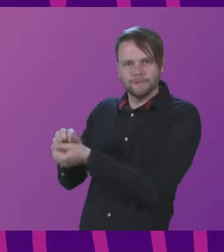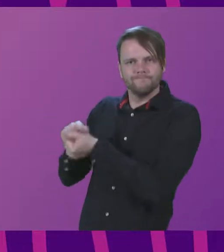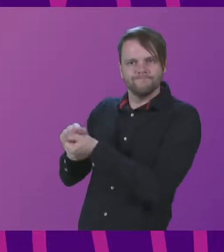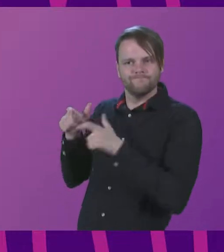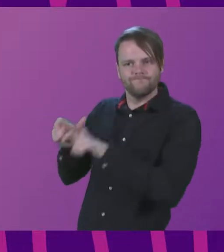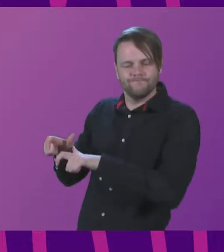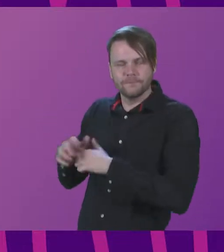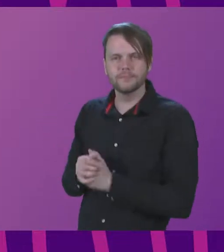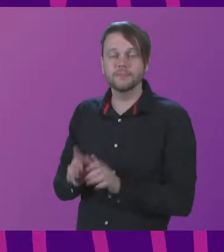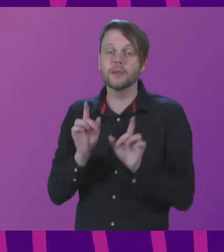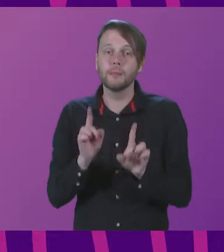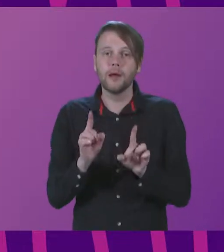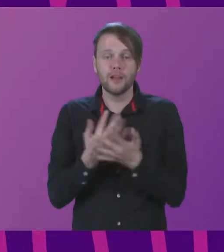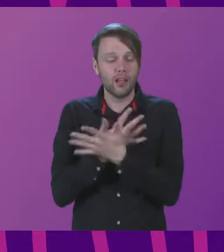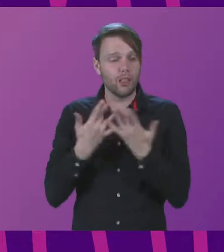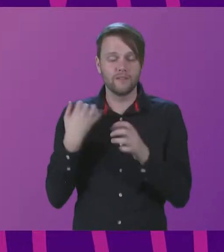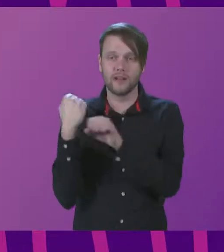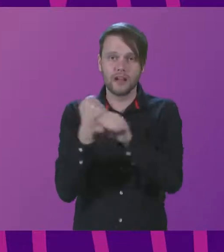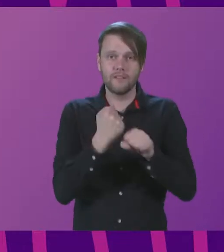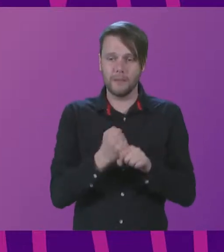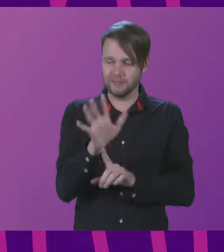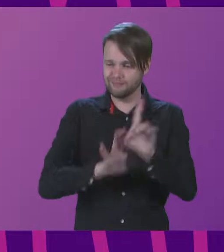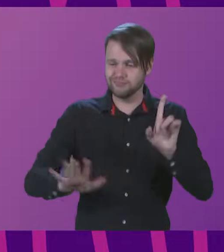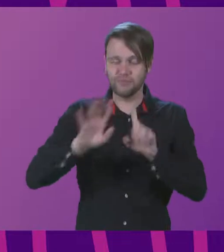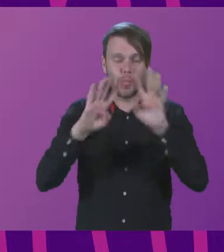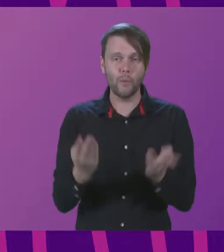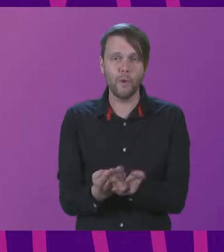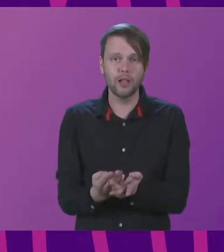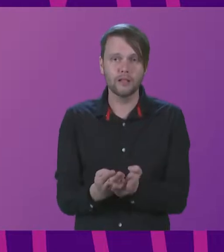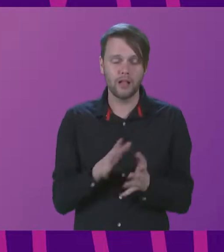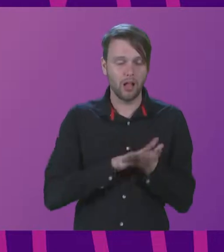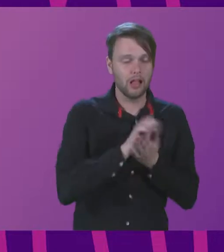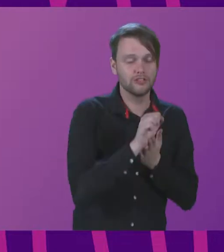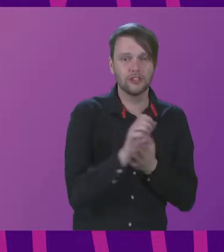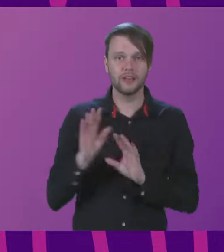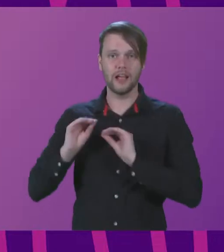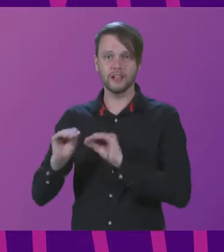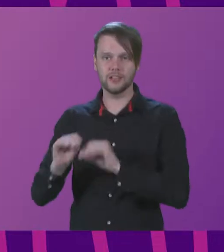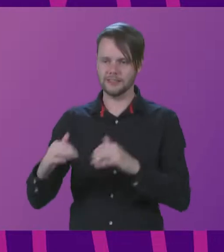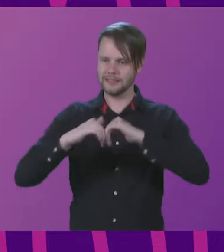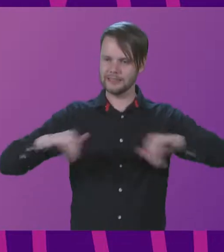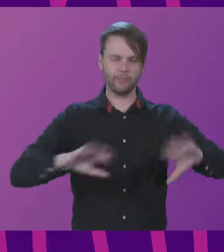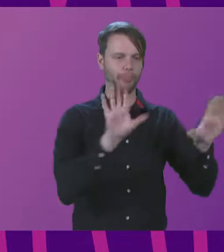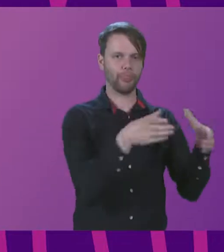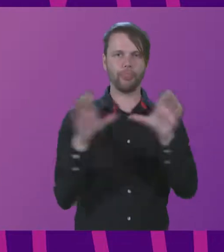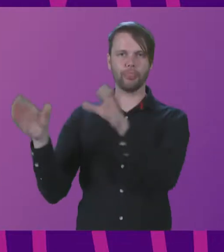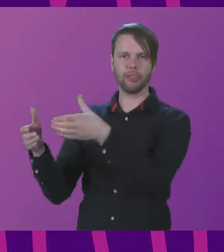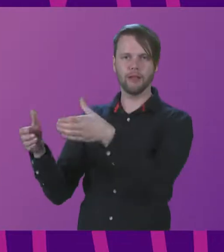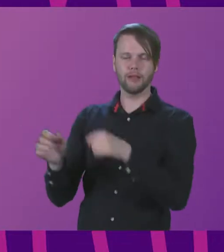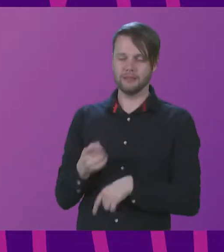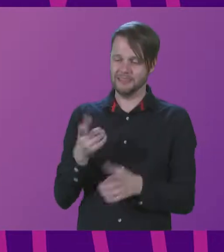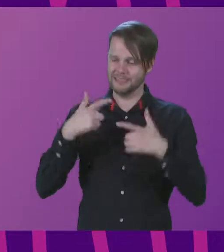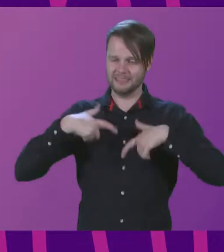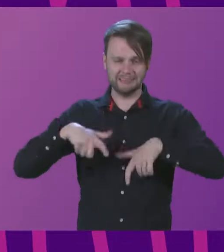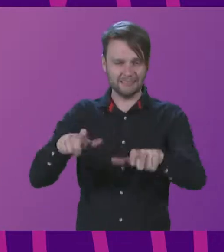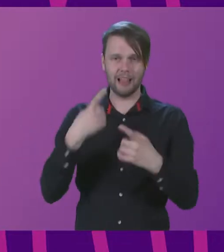The fact that in many governments around the world, culture and education sit in different departments just exacerbates this